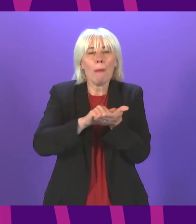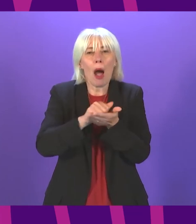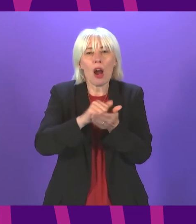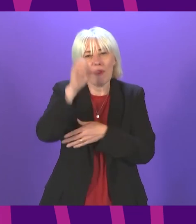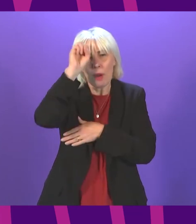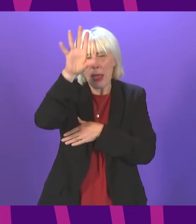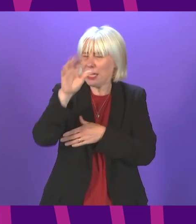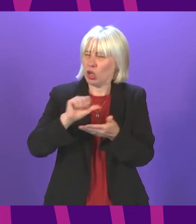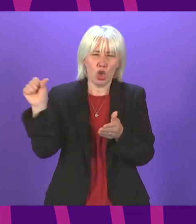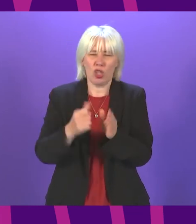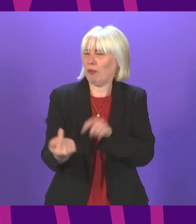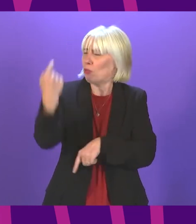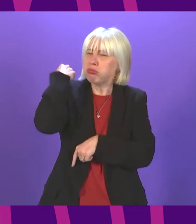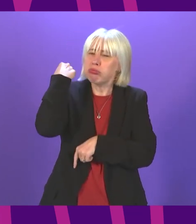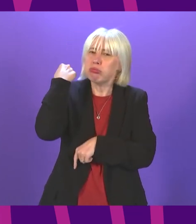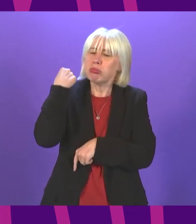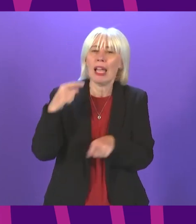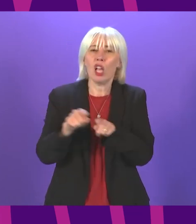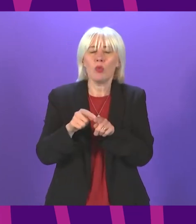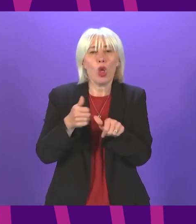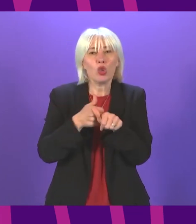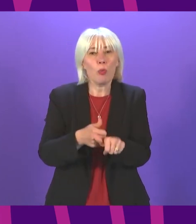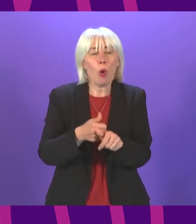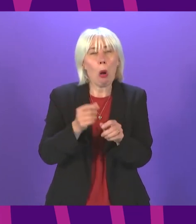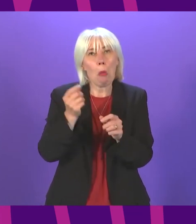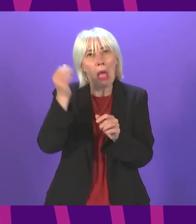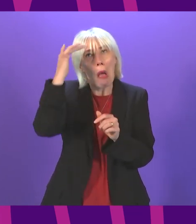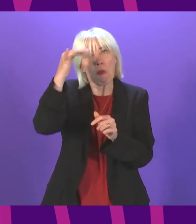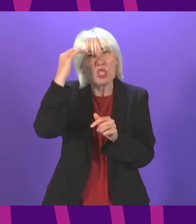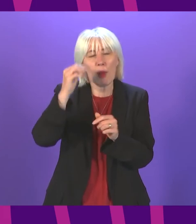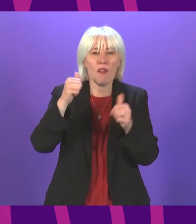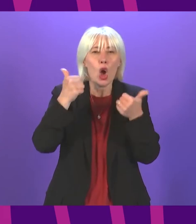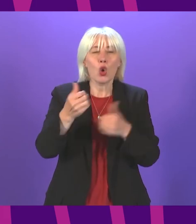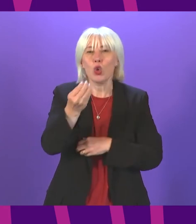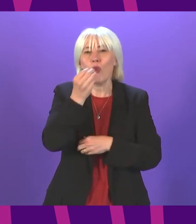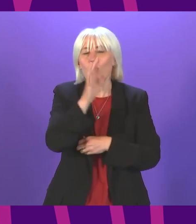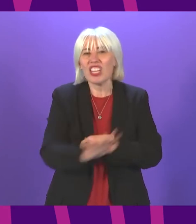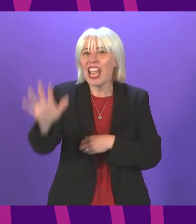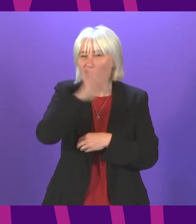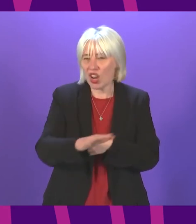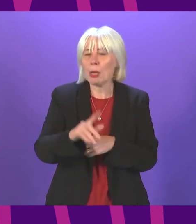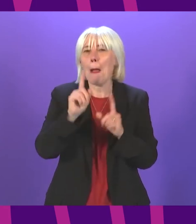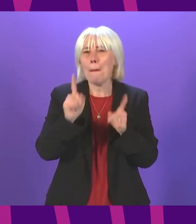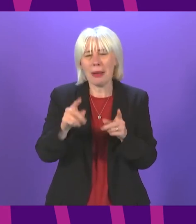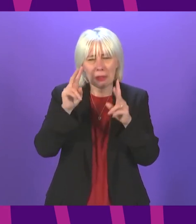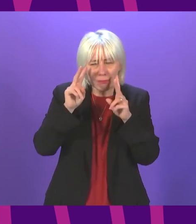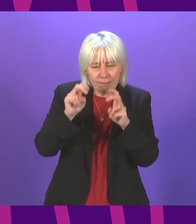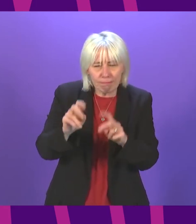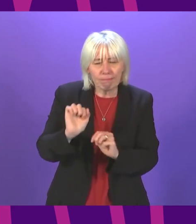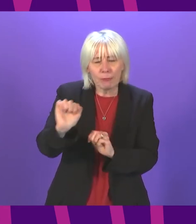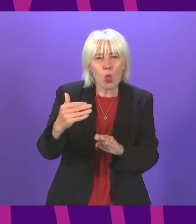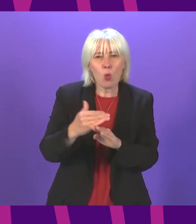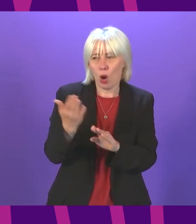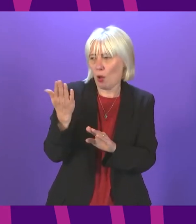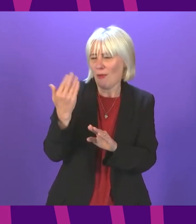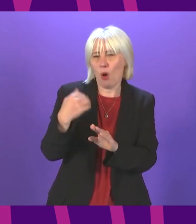overdue we will support the principle of a good food nation but I would ask the Scottish Government to look at the work and my former colleague